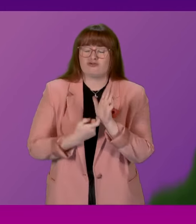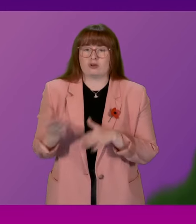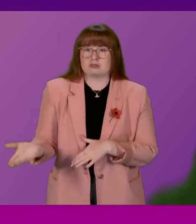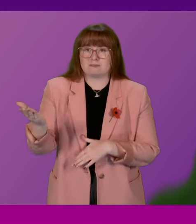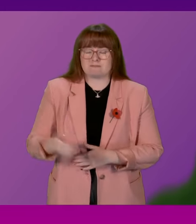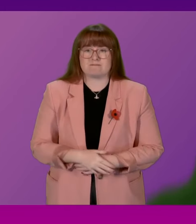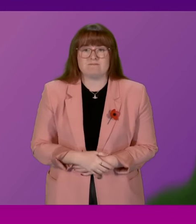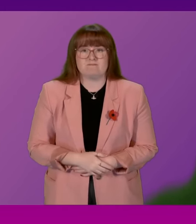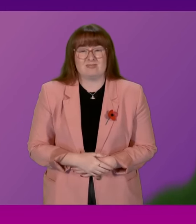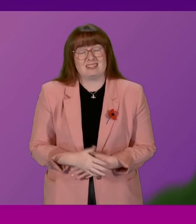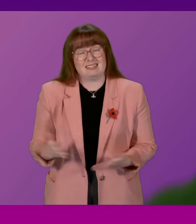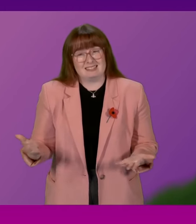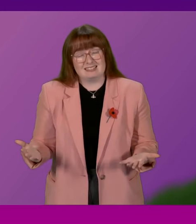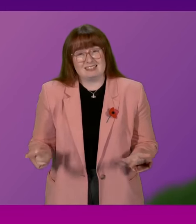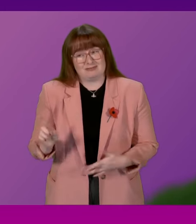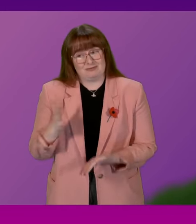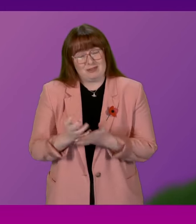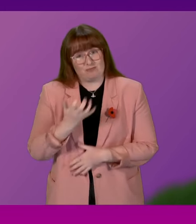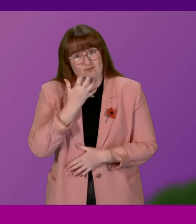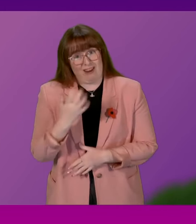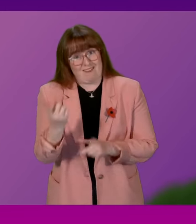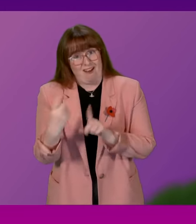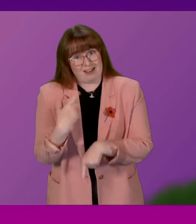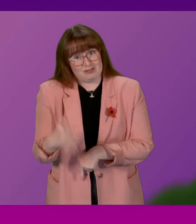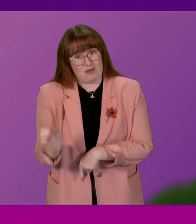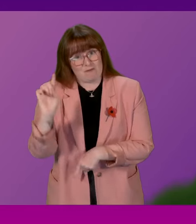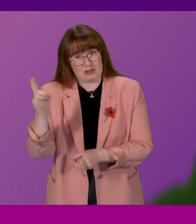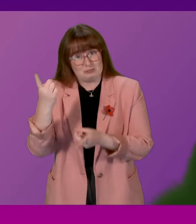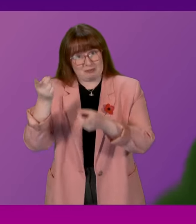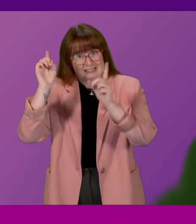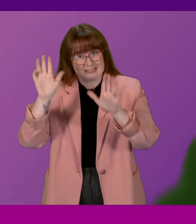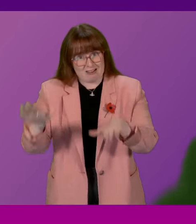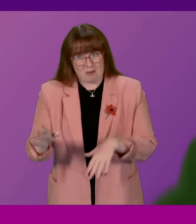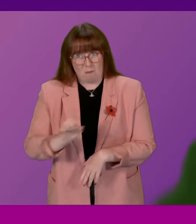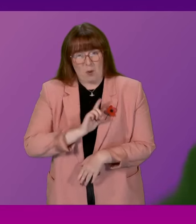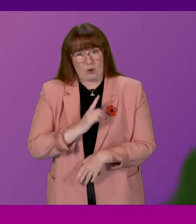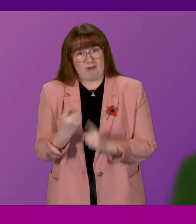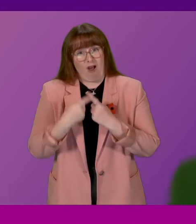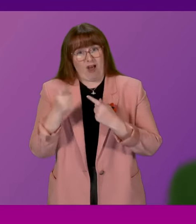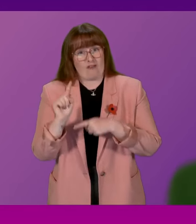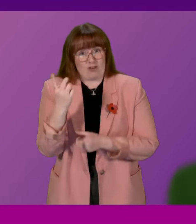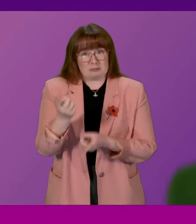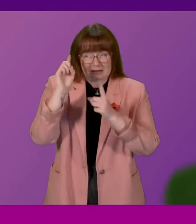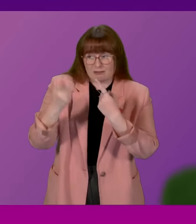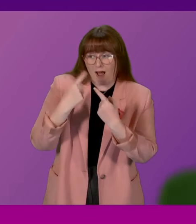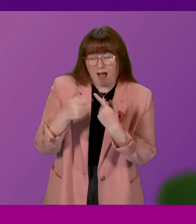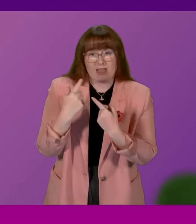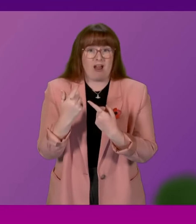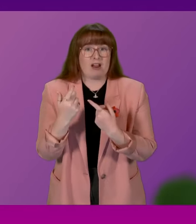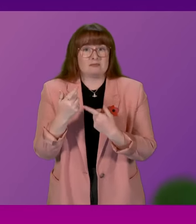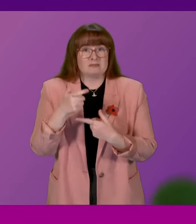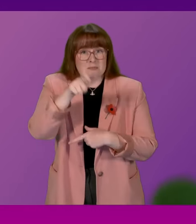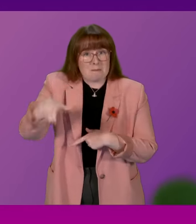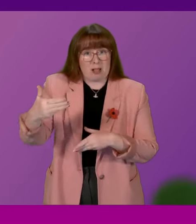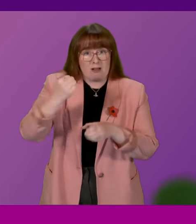That's a very brave answer from the First Minister, when his predecessor and others in government have been deleting messages,